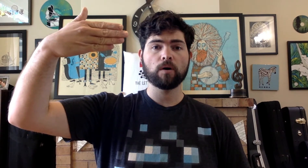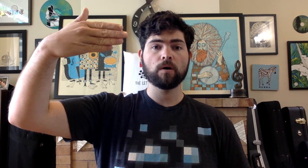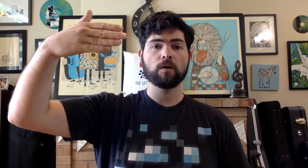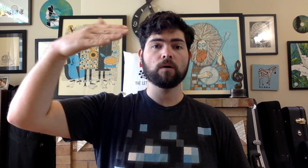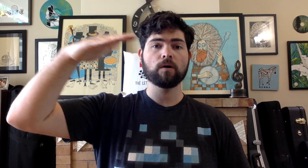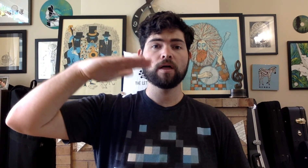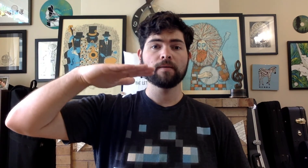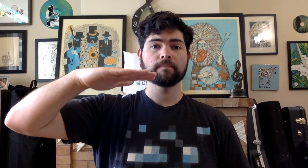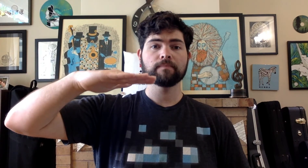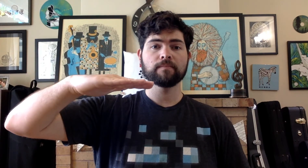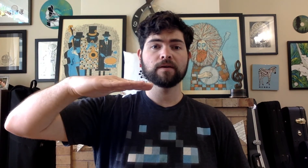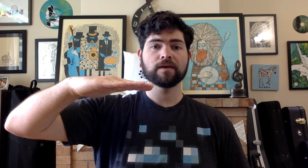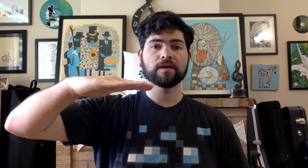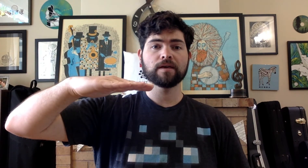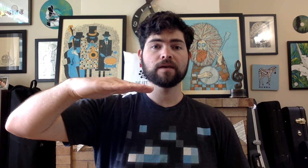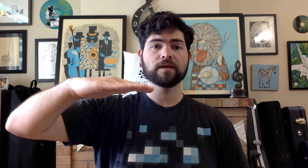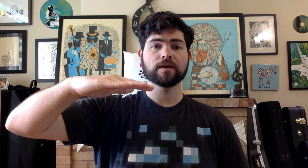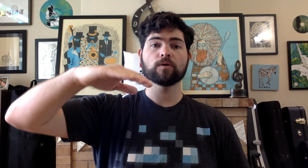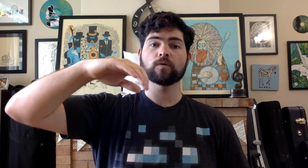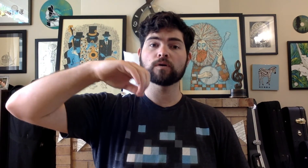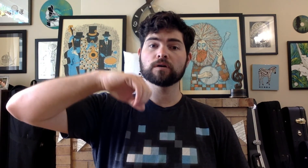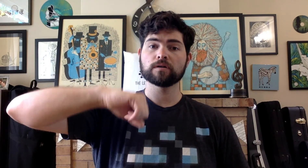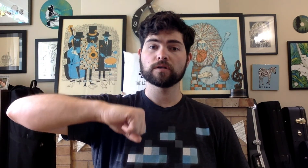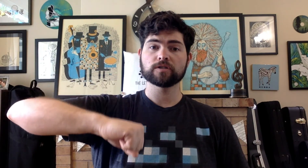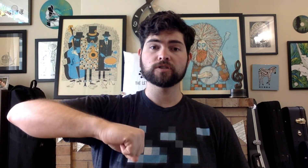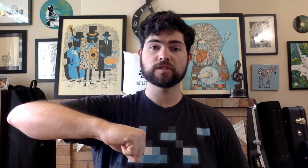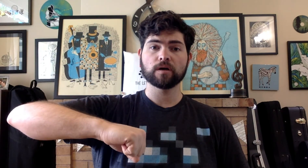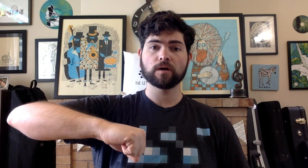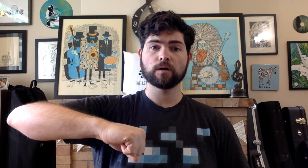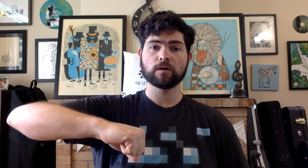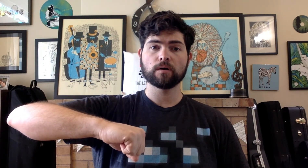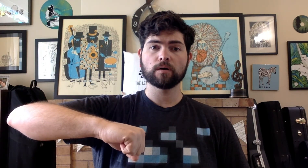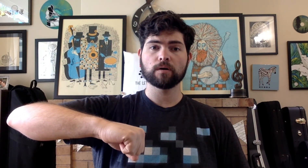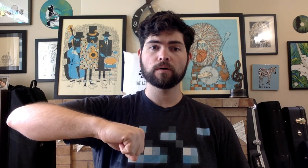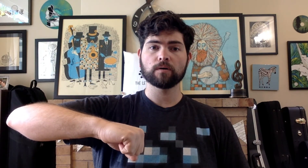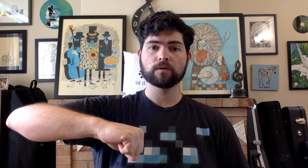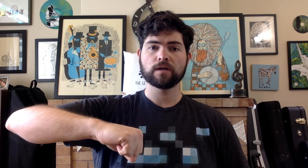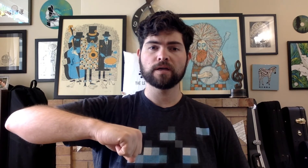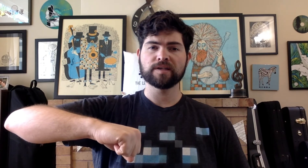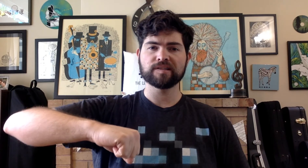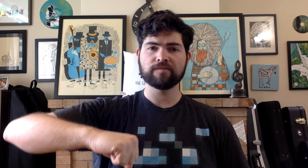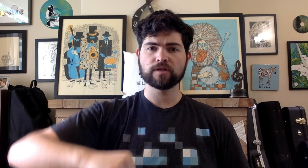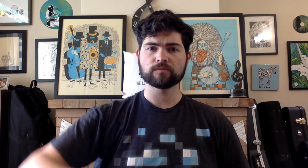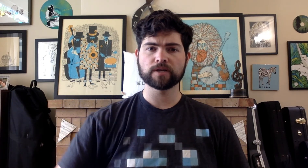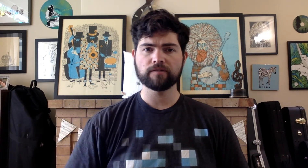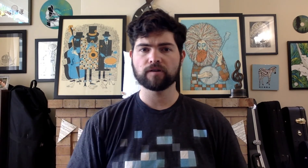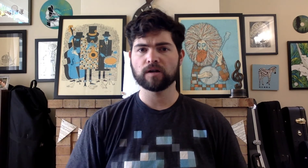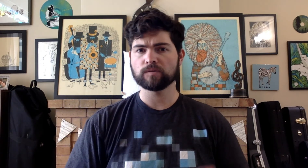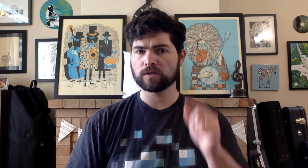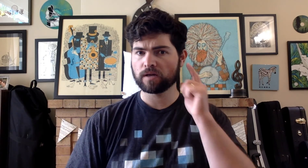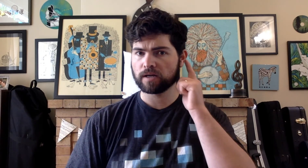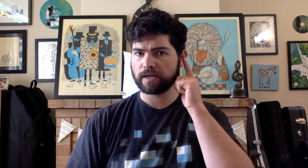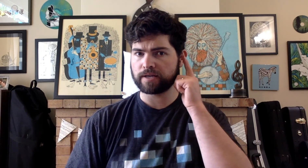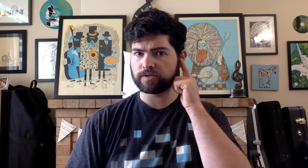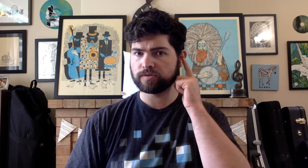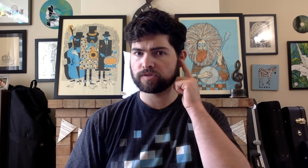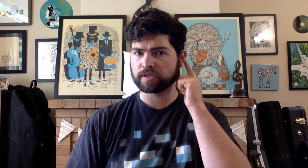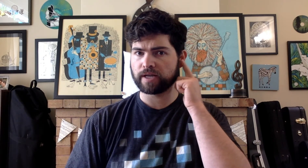mi or do so see if you can really follow along and use your inner